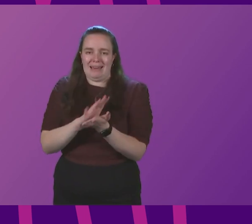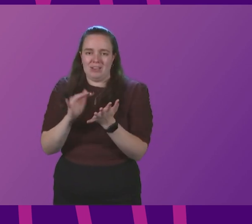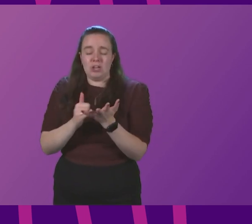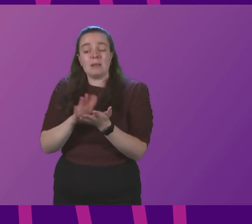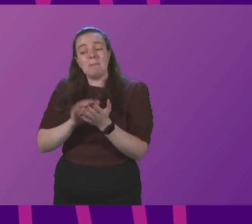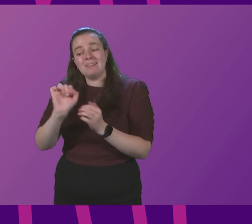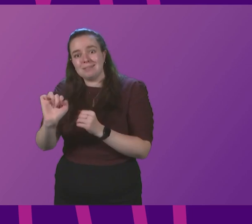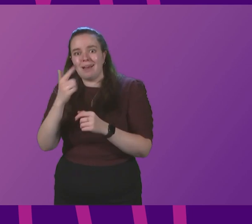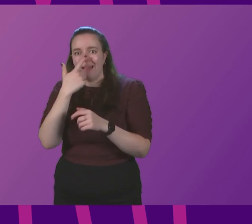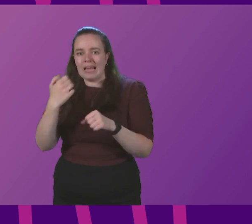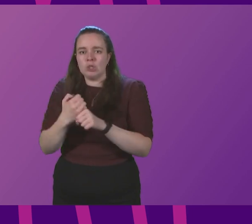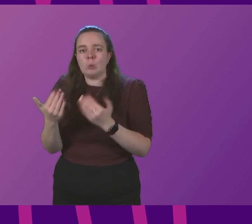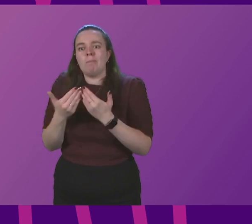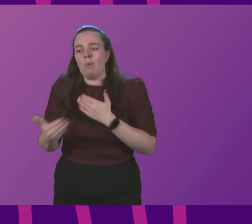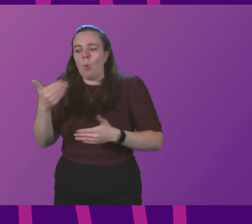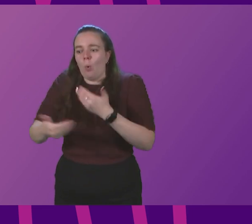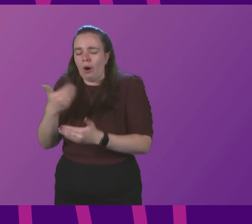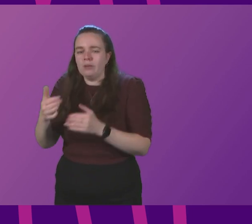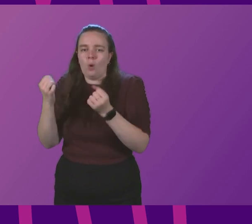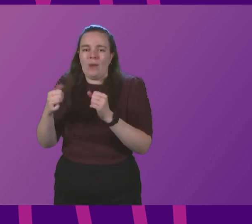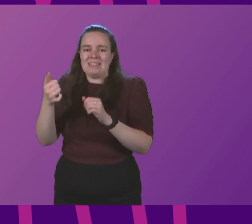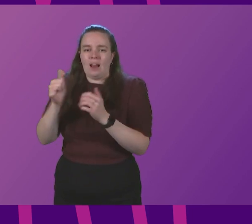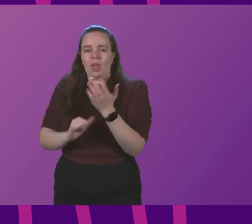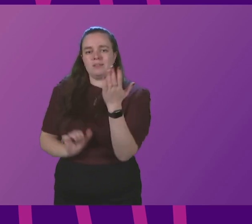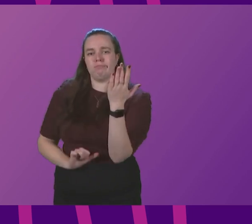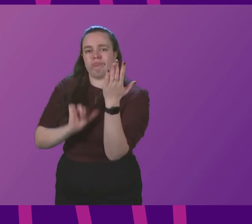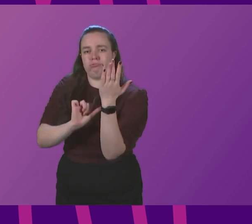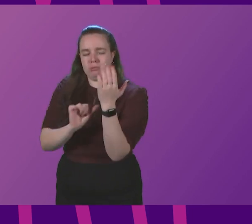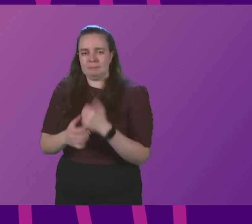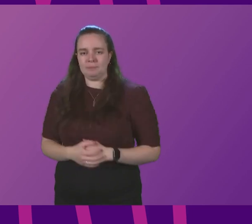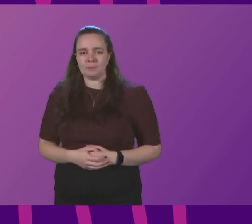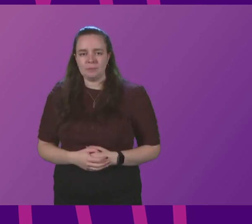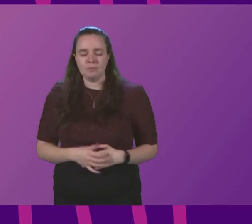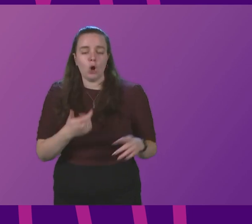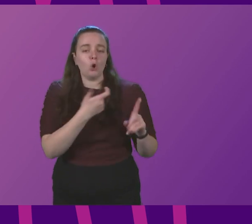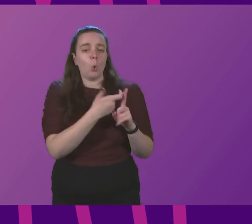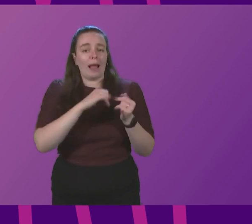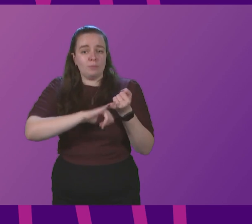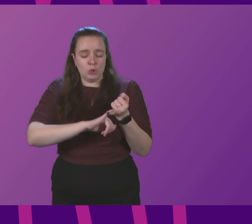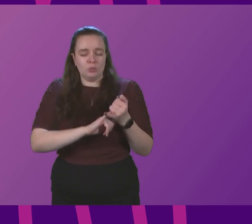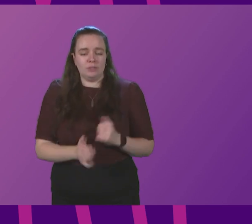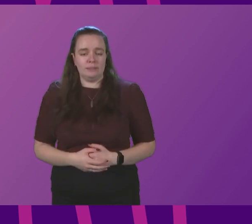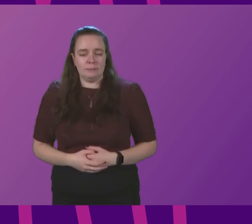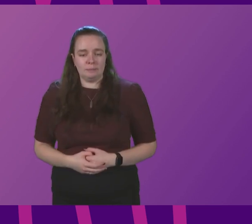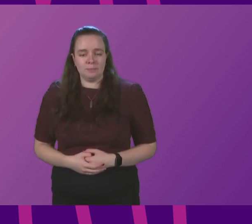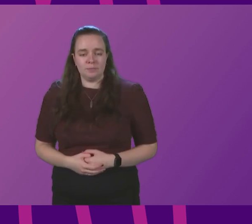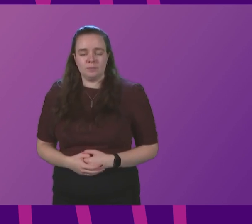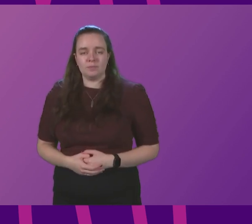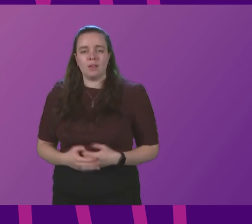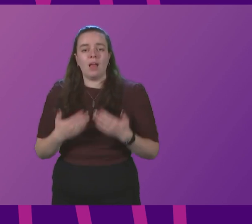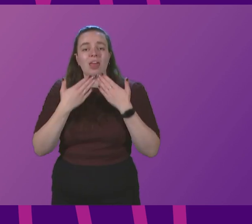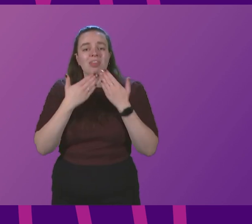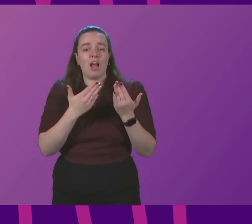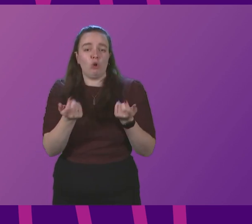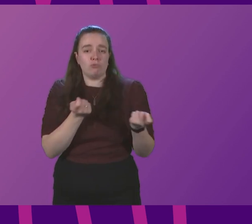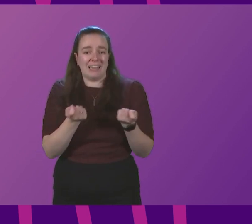to do more to recover that backlog as quickly as possible. Co-Cab Stewart to be followed by Murdo Fraser. Thank you,